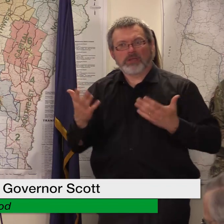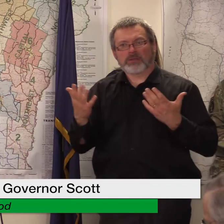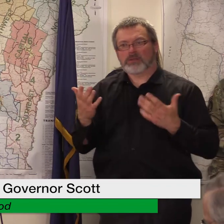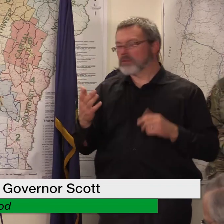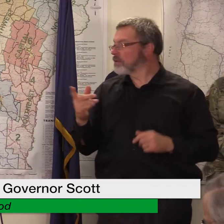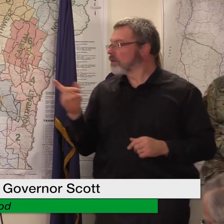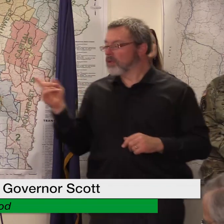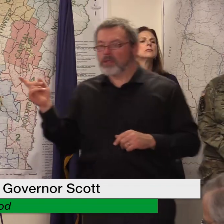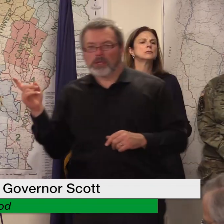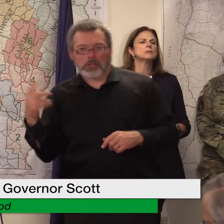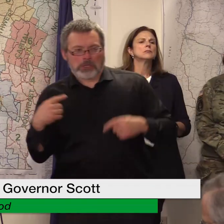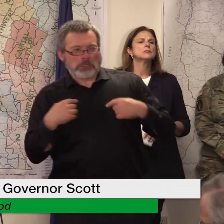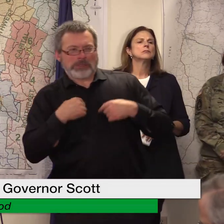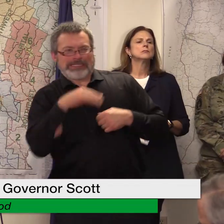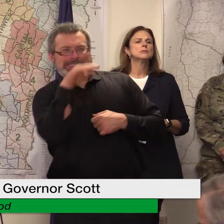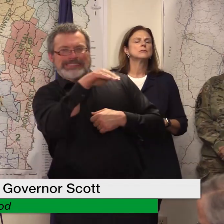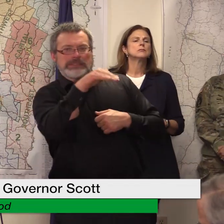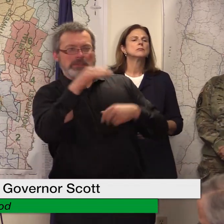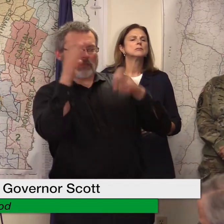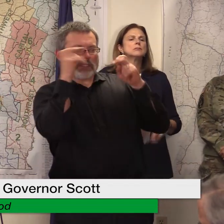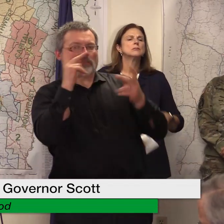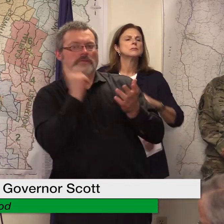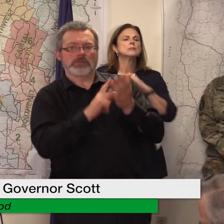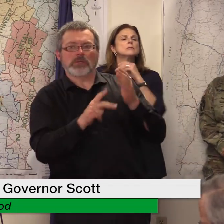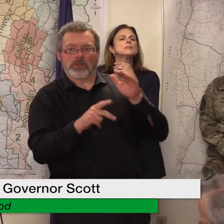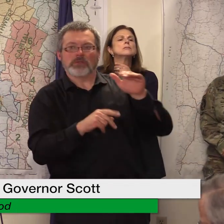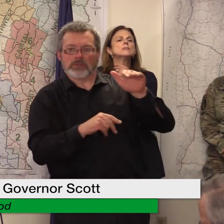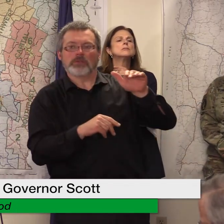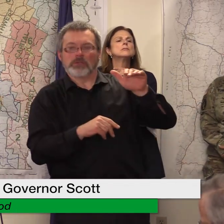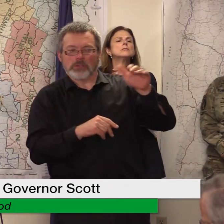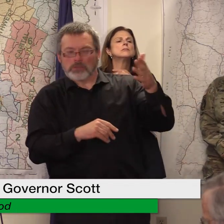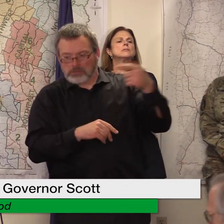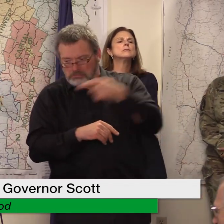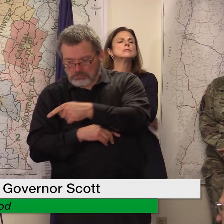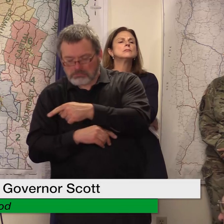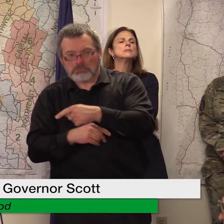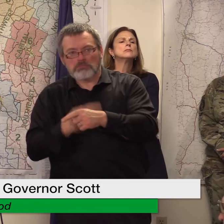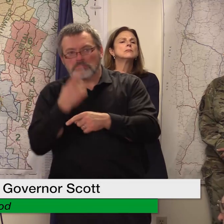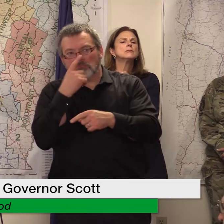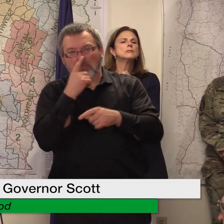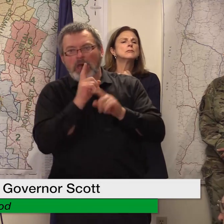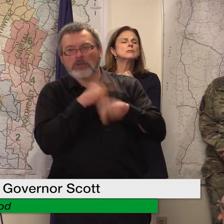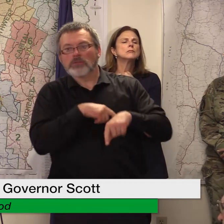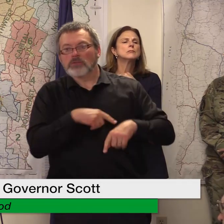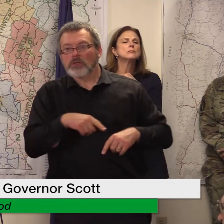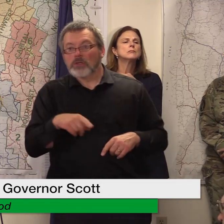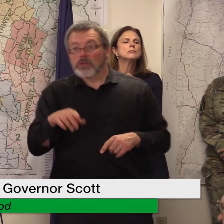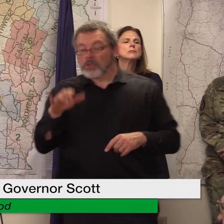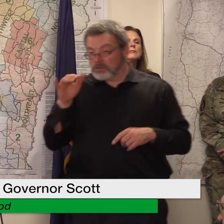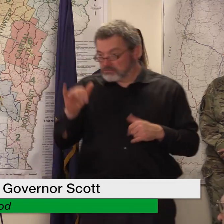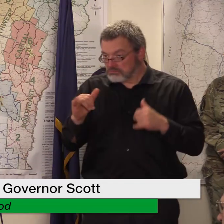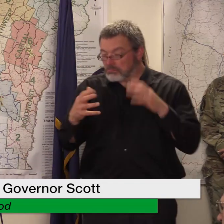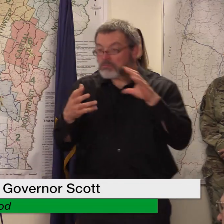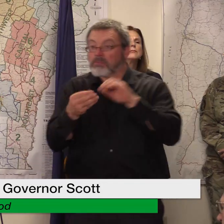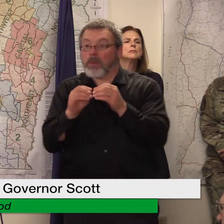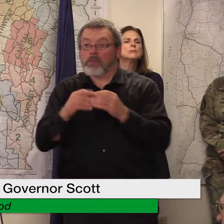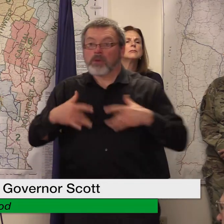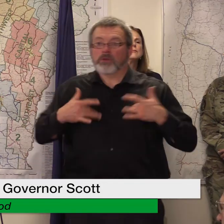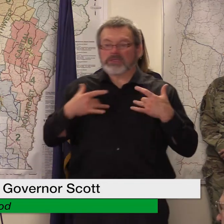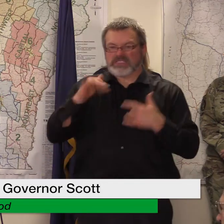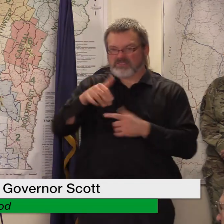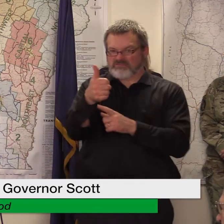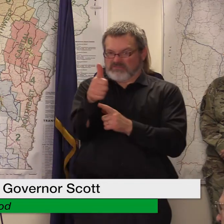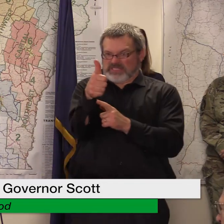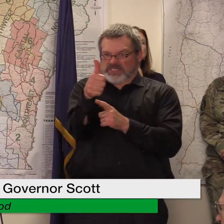yes uh thank you governor so our updated journals are 10 schools that have